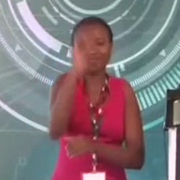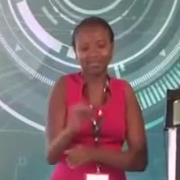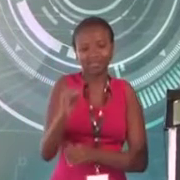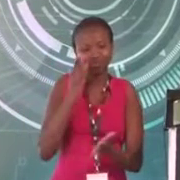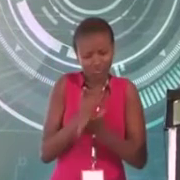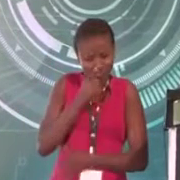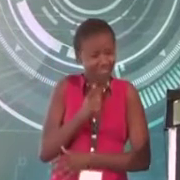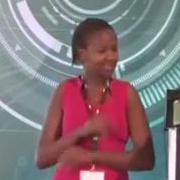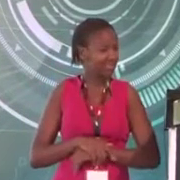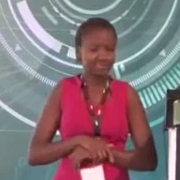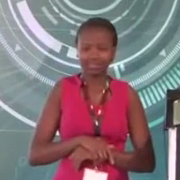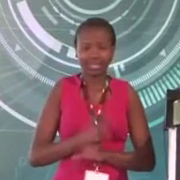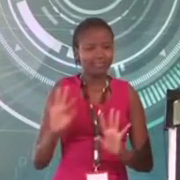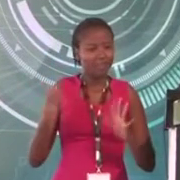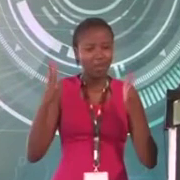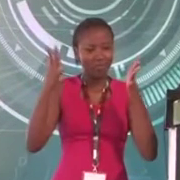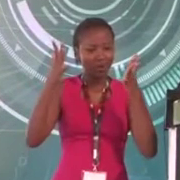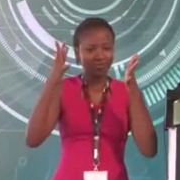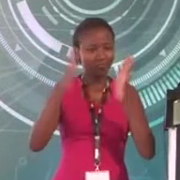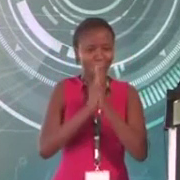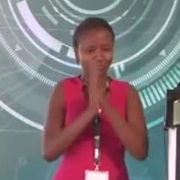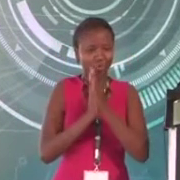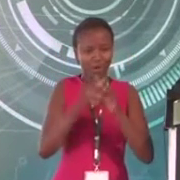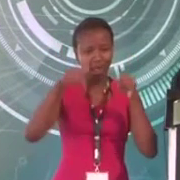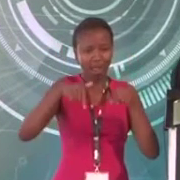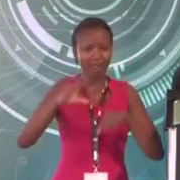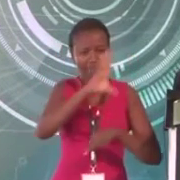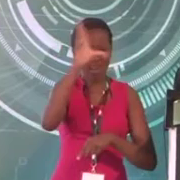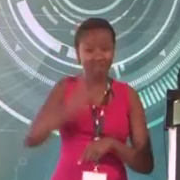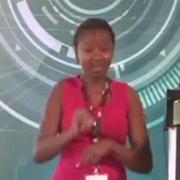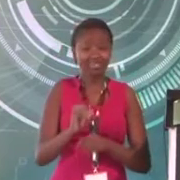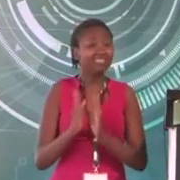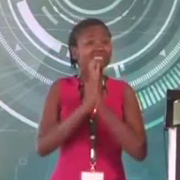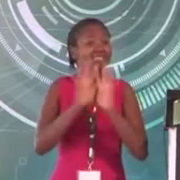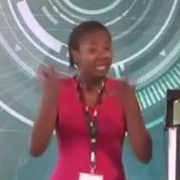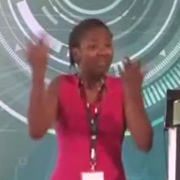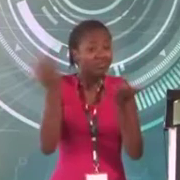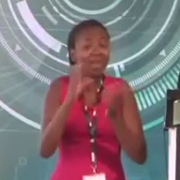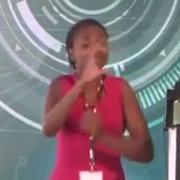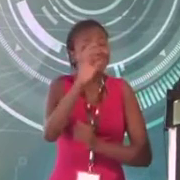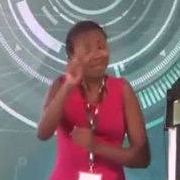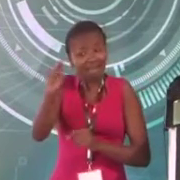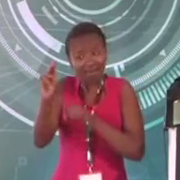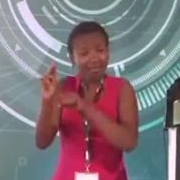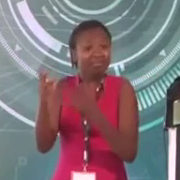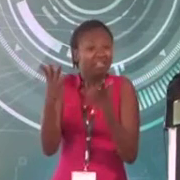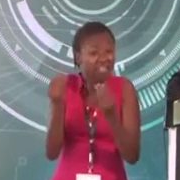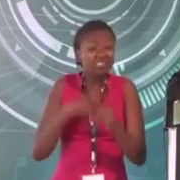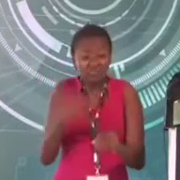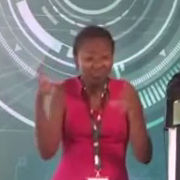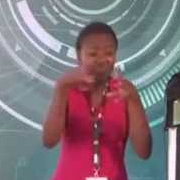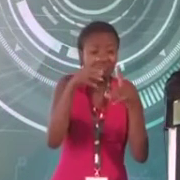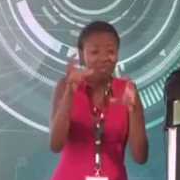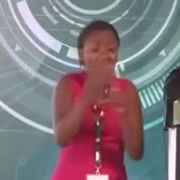one of the most celebrated issues, Your Excellency, in Africa today. It was being celebrated on CNN, and it's not easy for CNN to be very